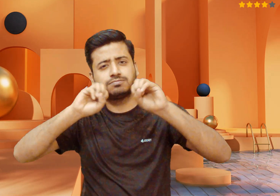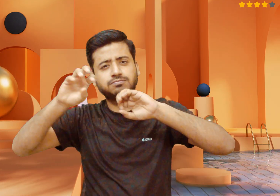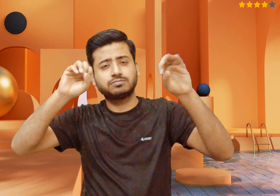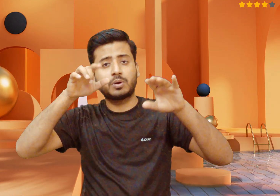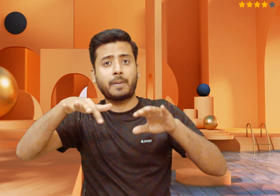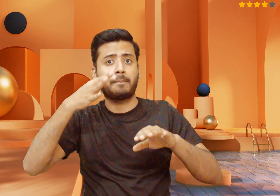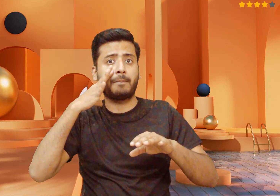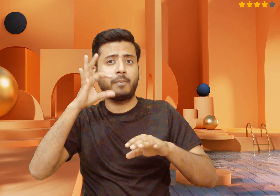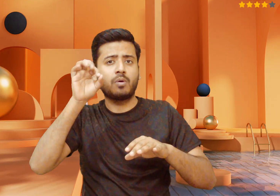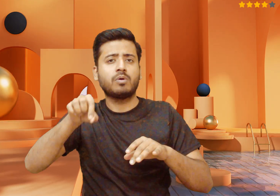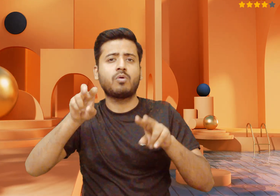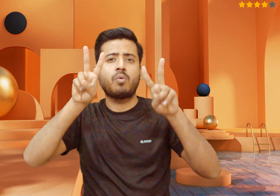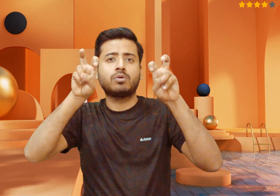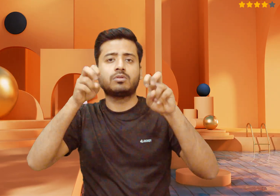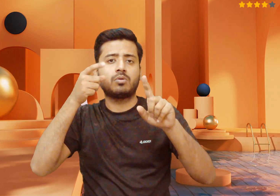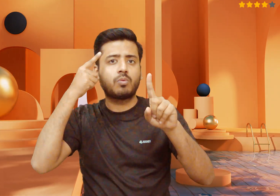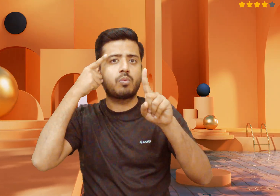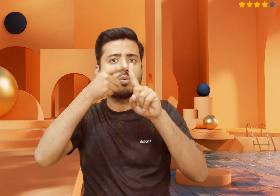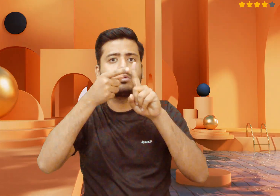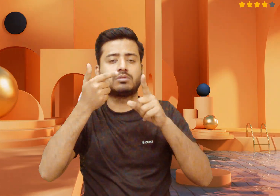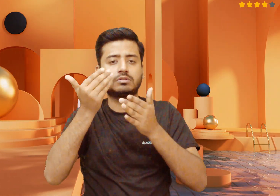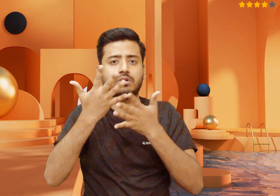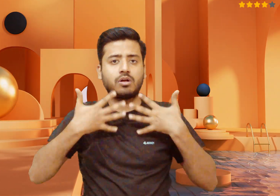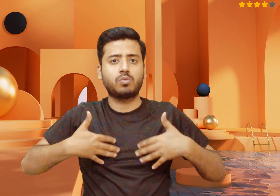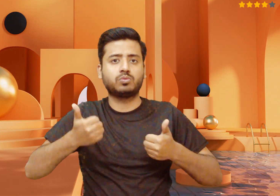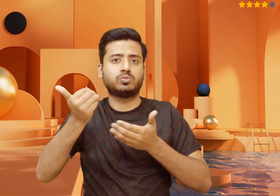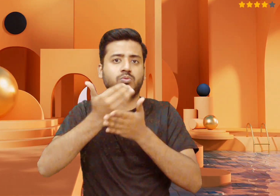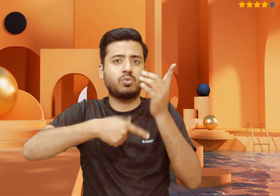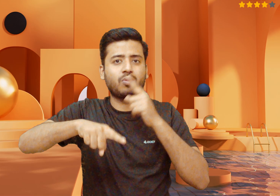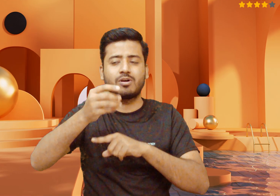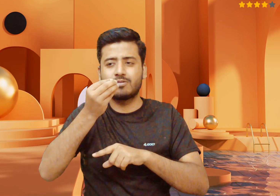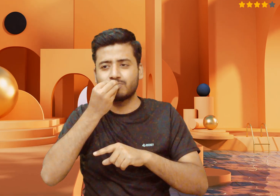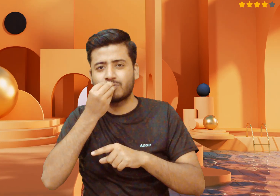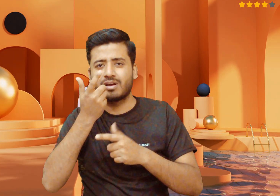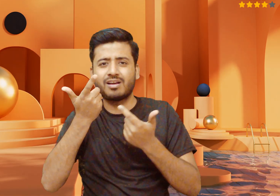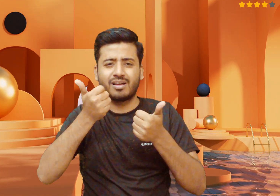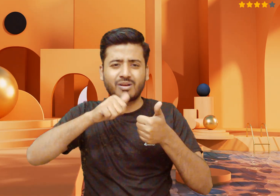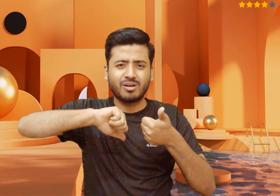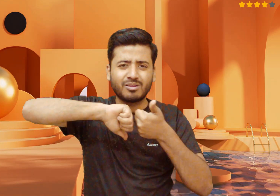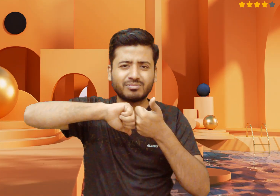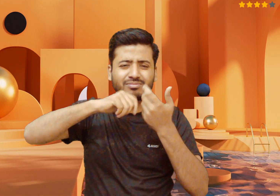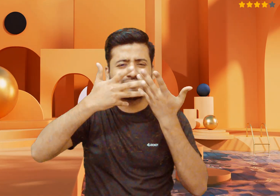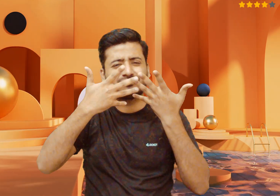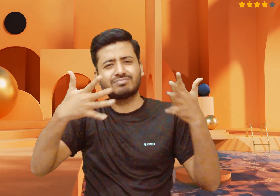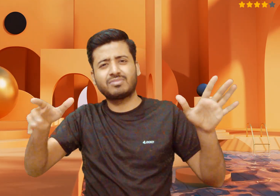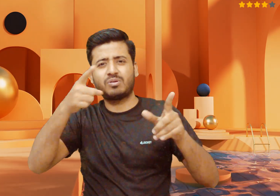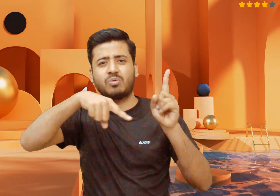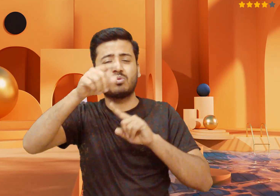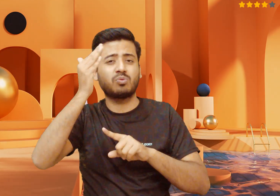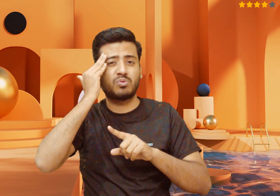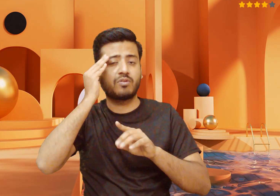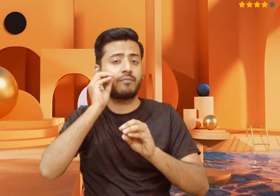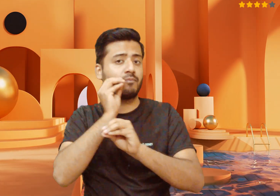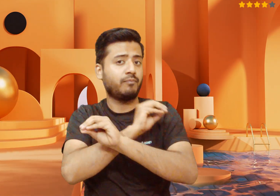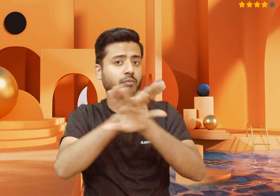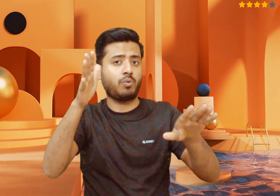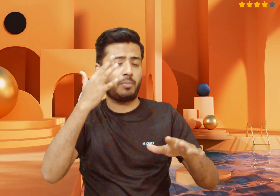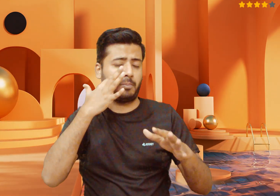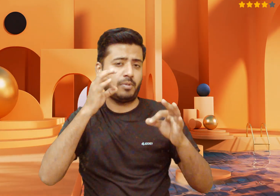detailed explanation of the issues. Environmental impact. Plastic pollution. Plastic bags, including black ones,